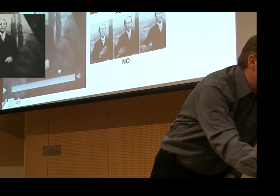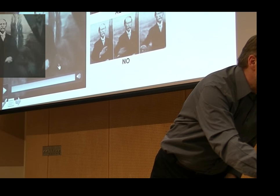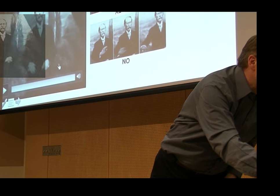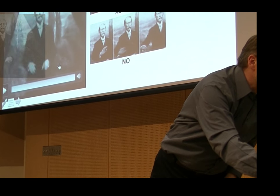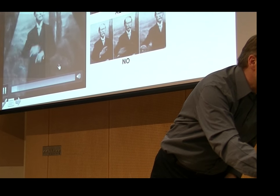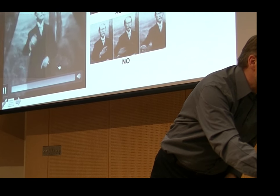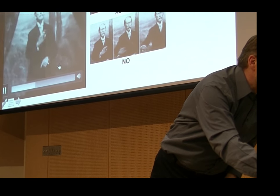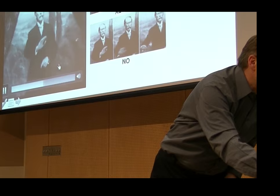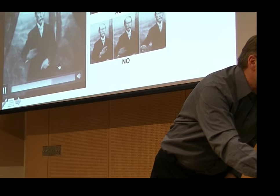two elements.